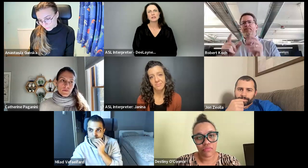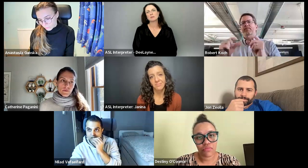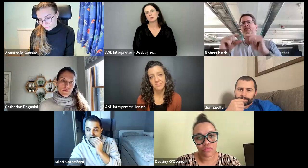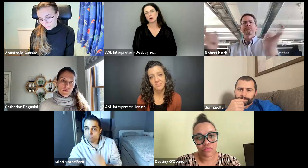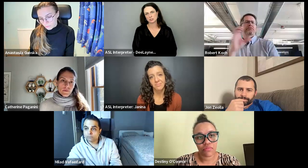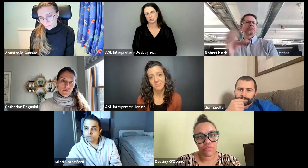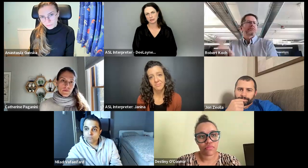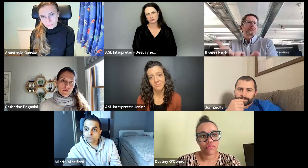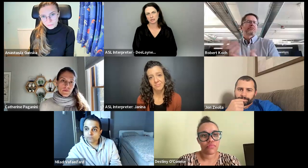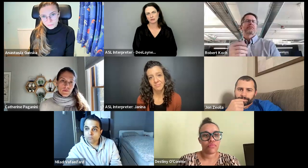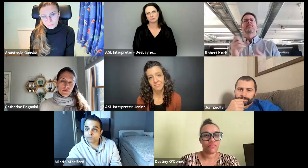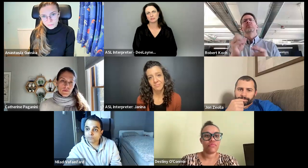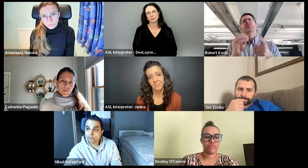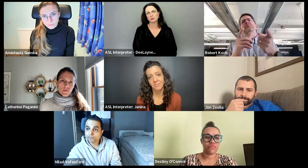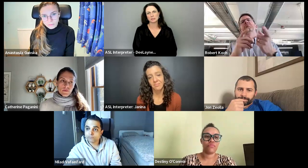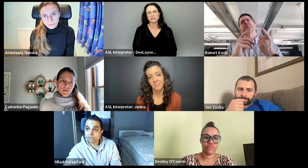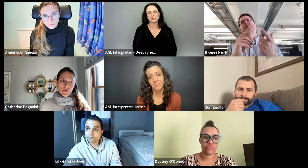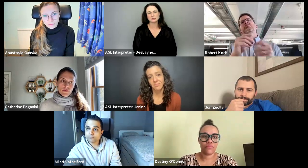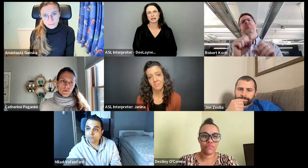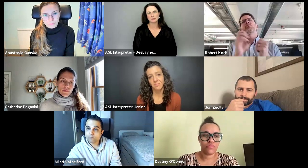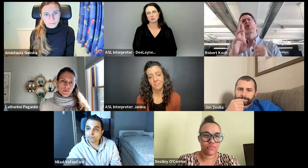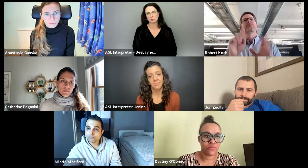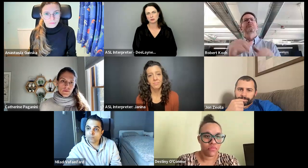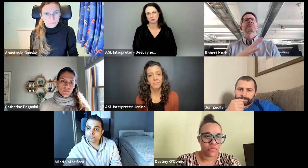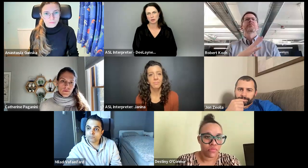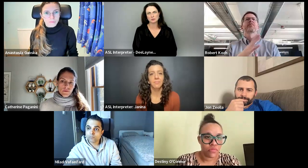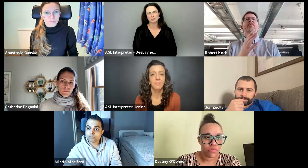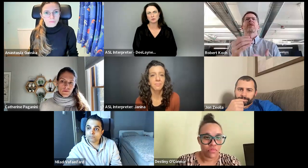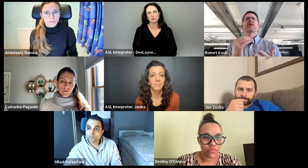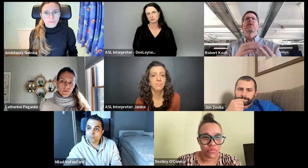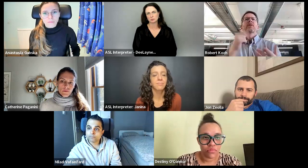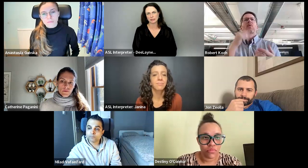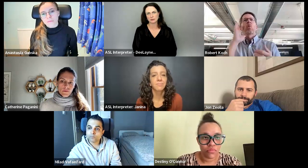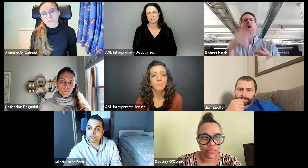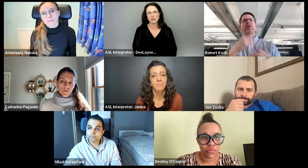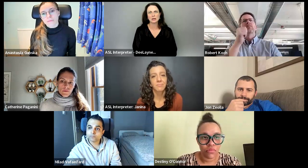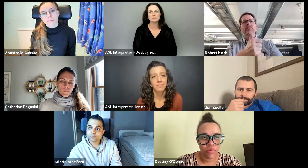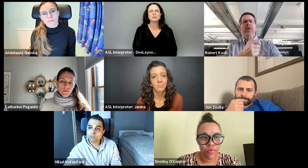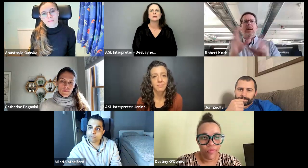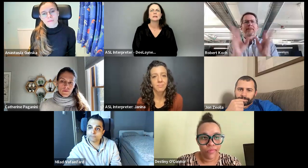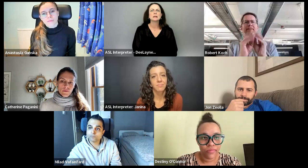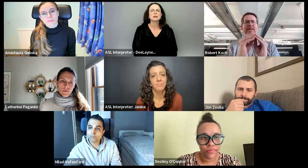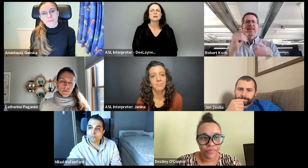so that it can be watched at a later time by someone who couldn't attend. And the captions will be there as well. So, we'll do some breakouts.